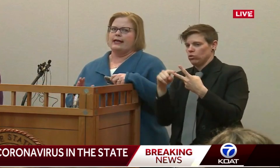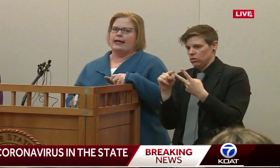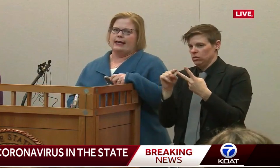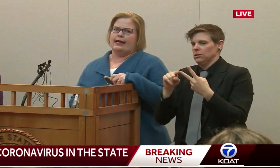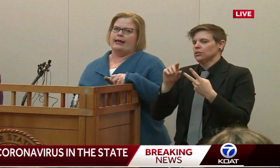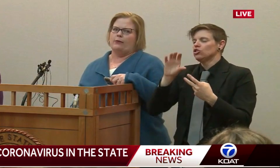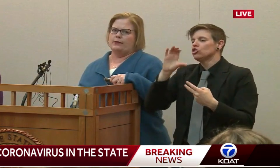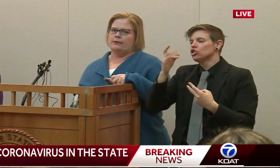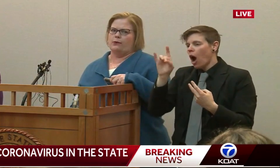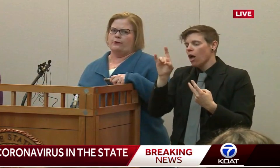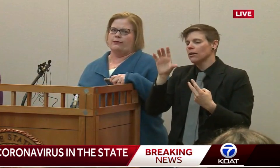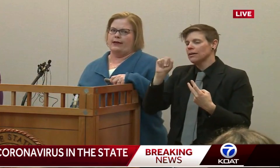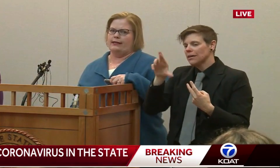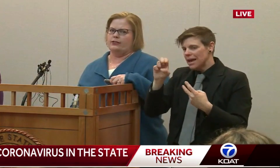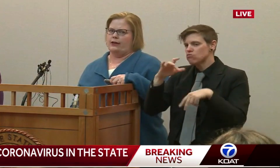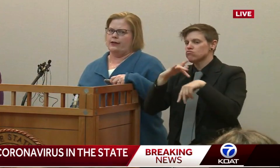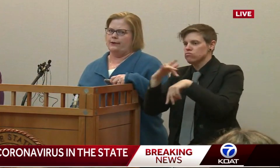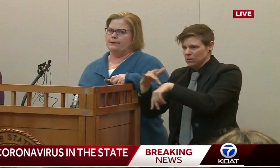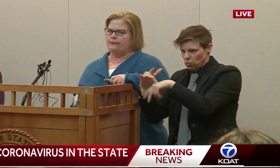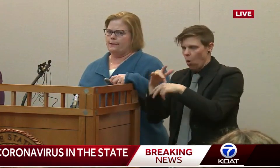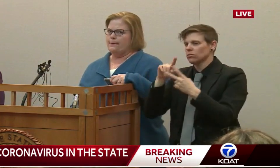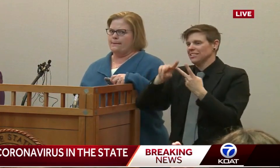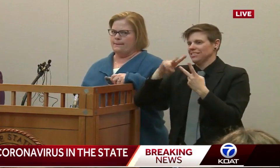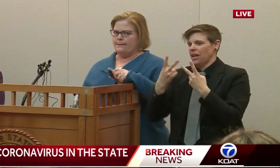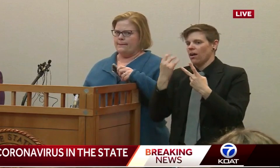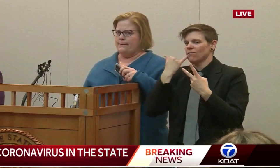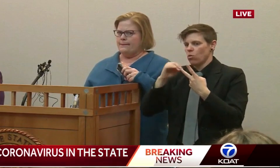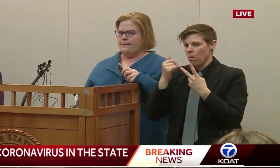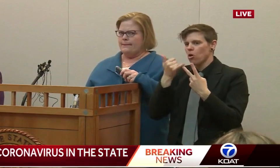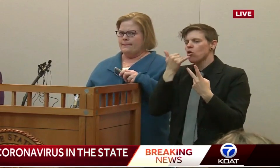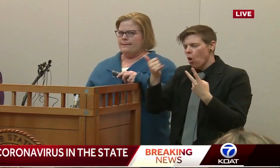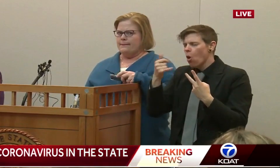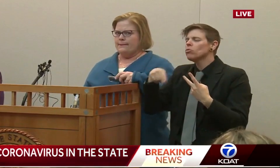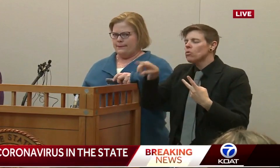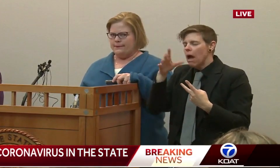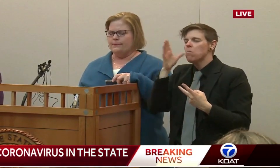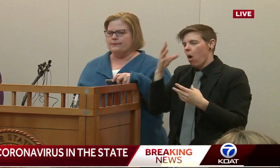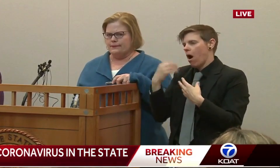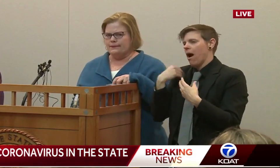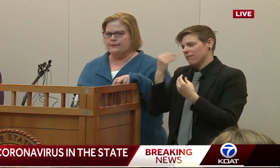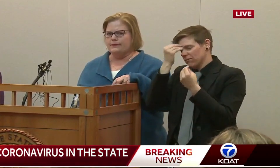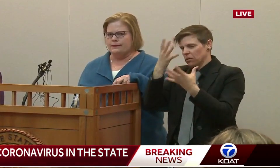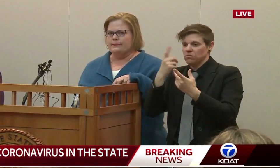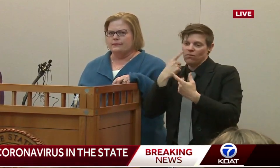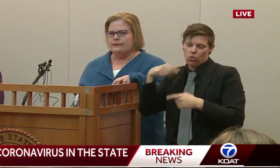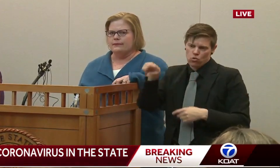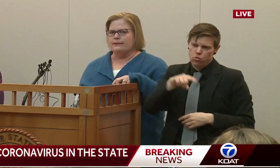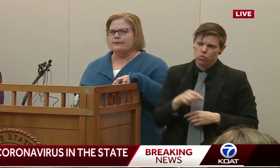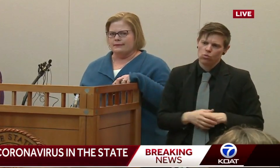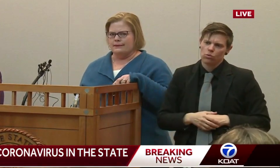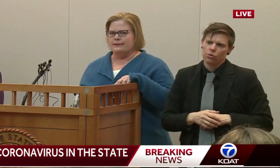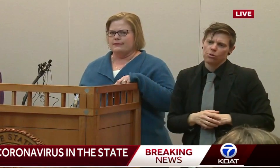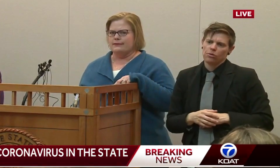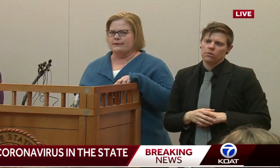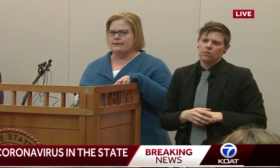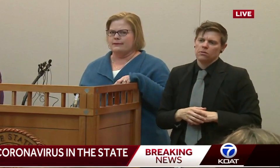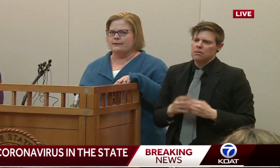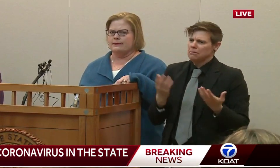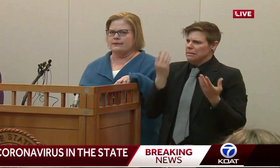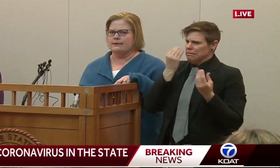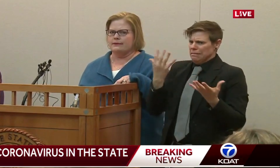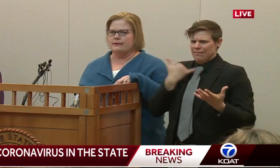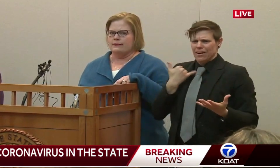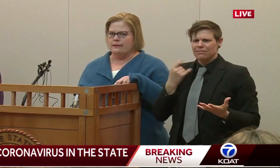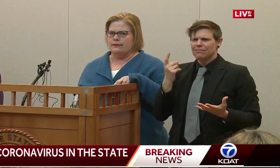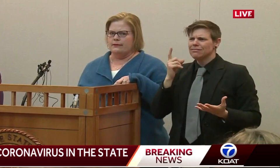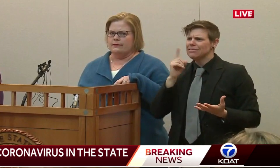agency and get help and support with finding child care. So let's say I'm a single parent and I have a third grader. Monday, what do I do if